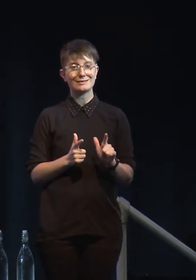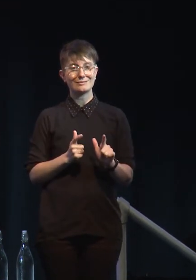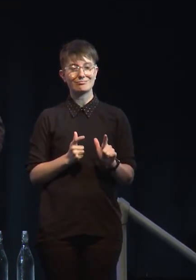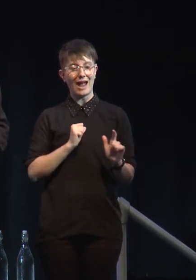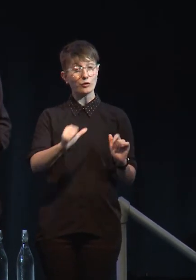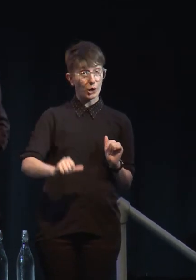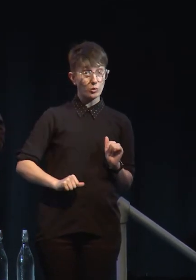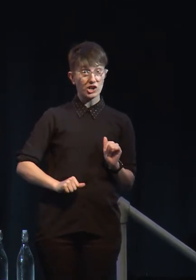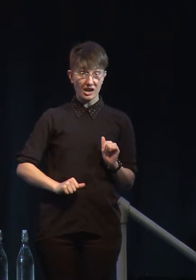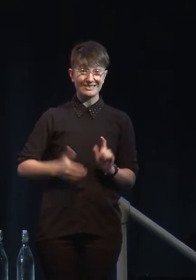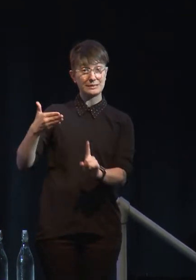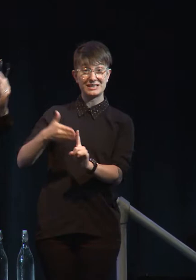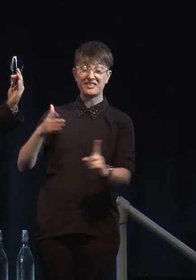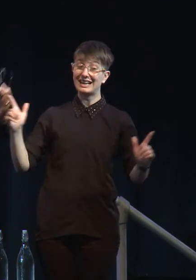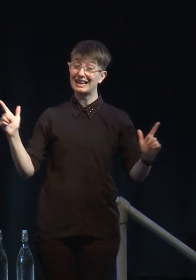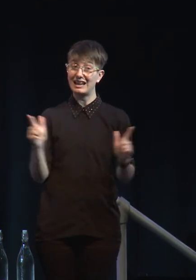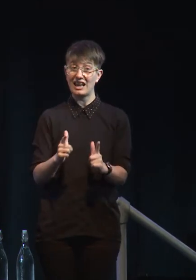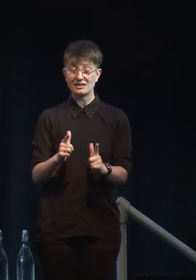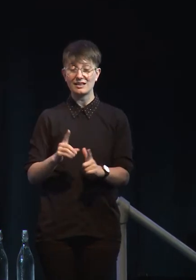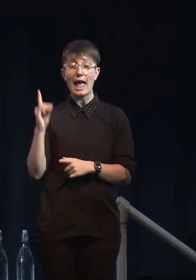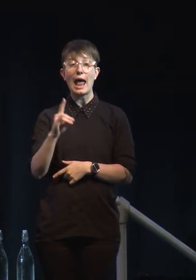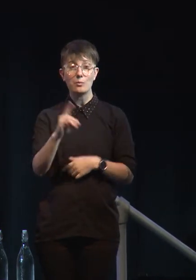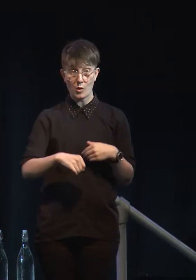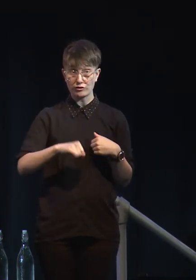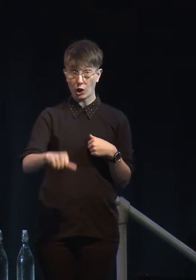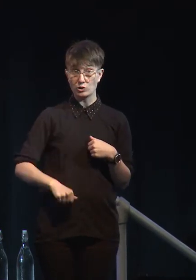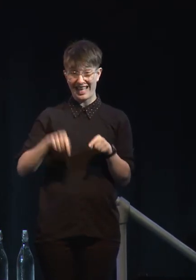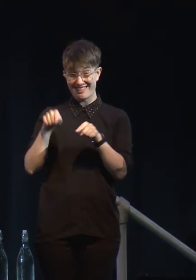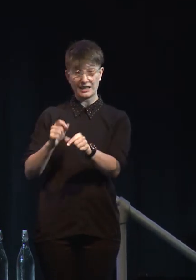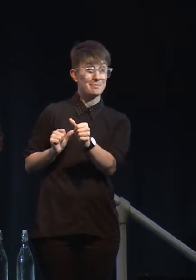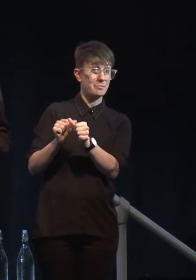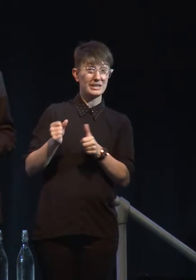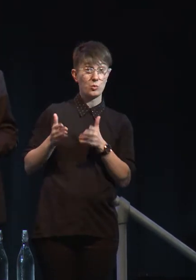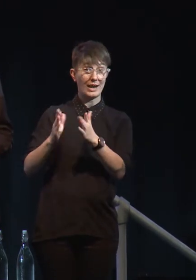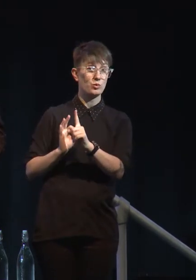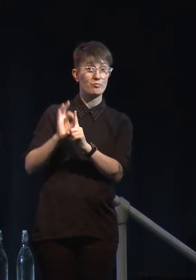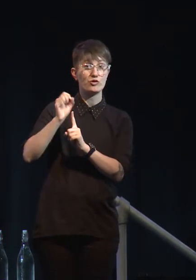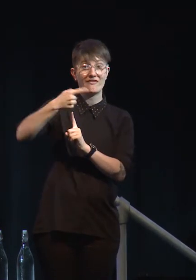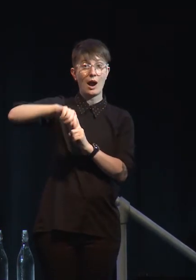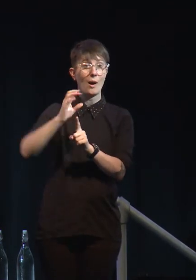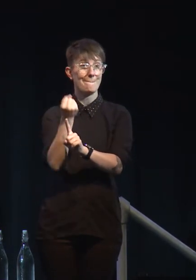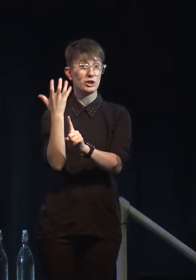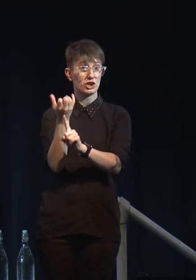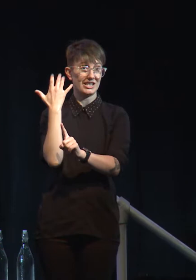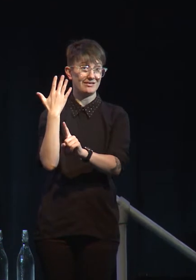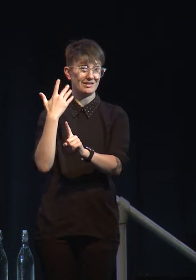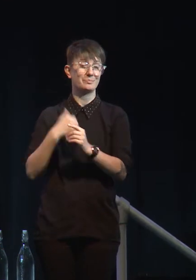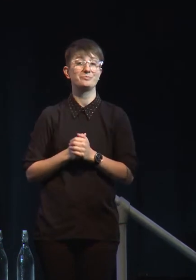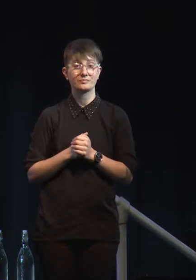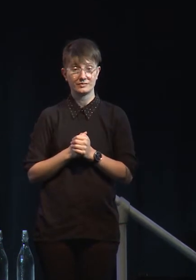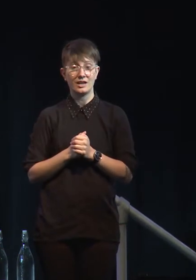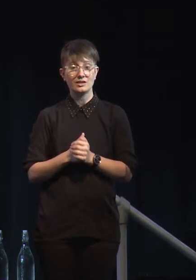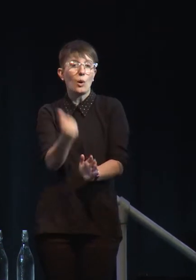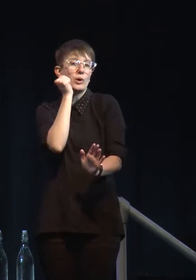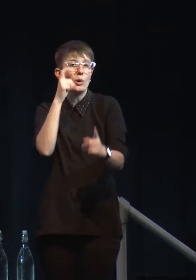way to retool the emissions profile of the country. So now we know that GDP isn't the full